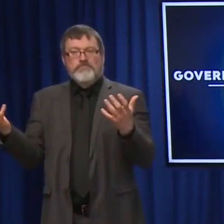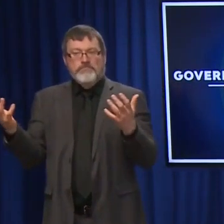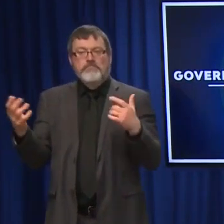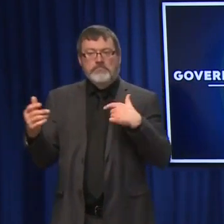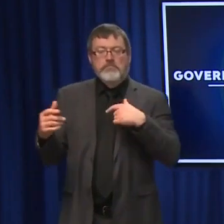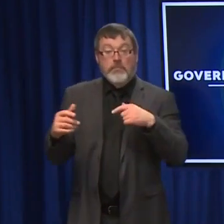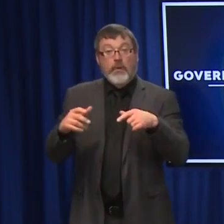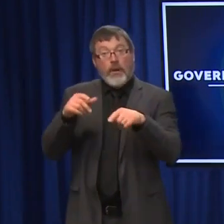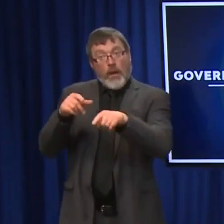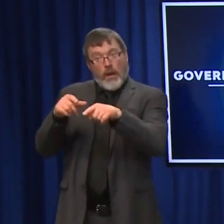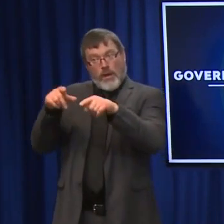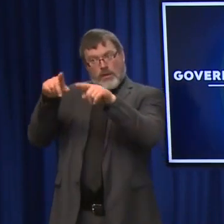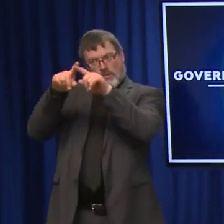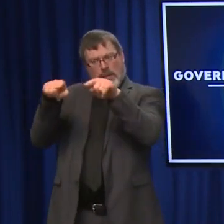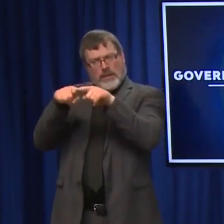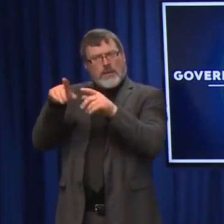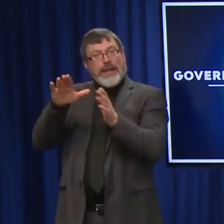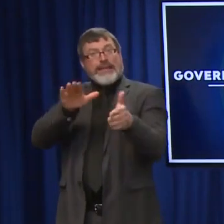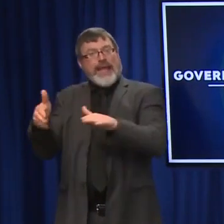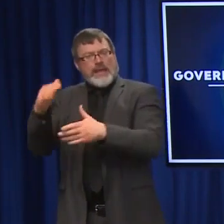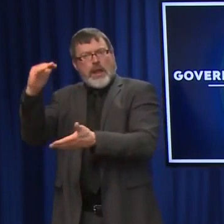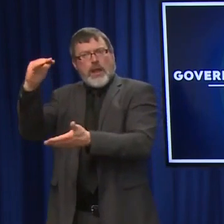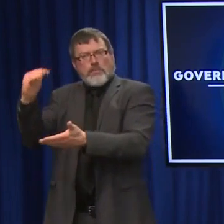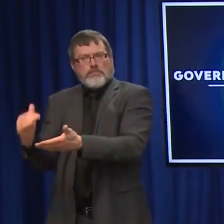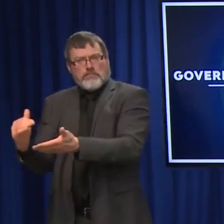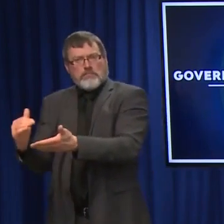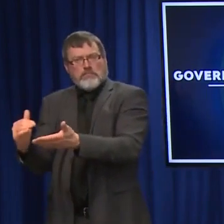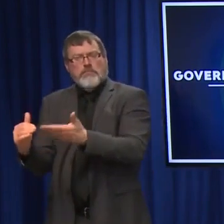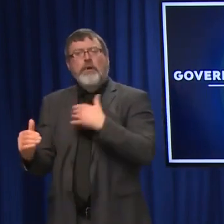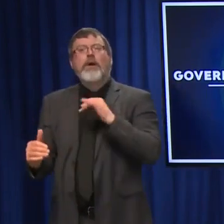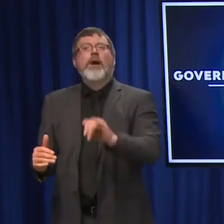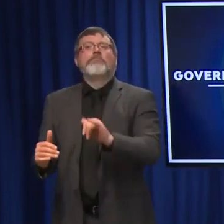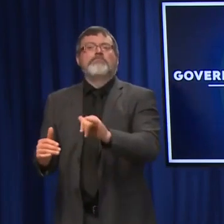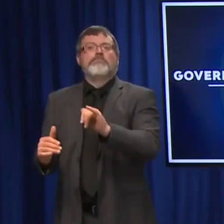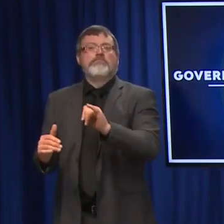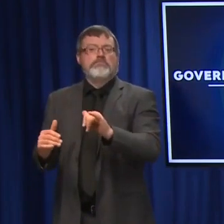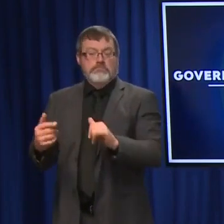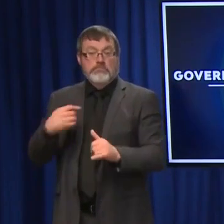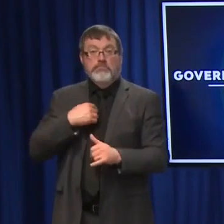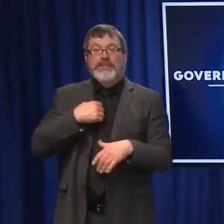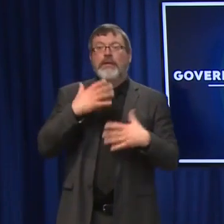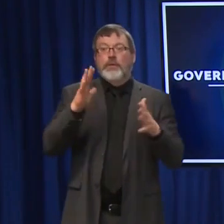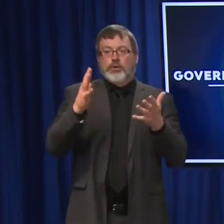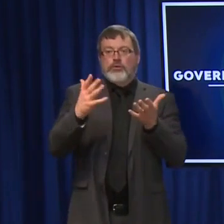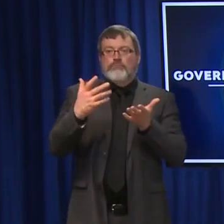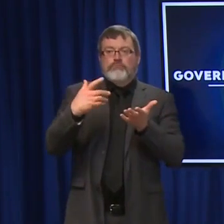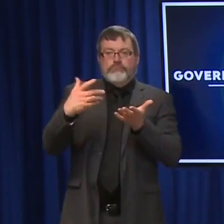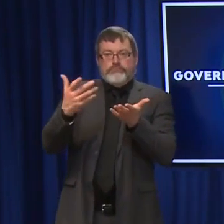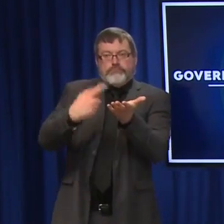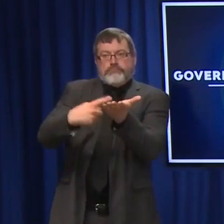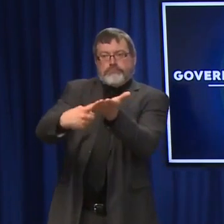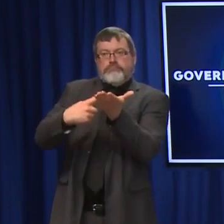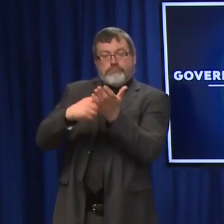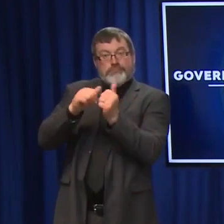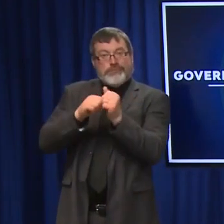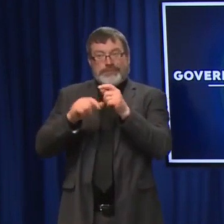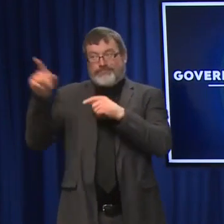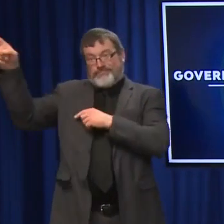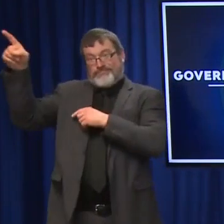quite sure what Omicron is going to bring. I was on the phone with Dr. Fauci and a lot of other governors yesterday talking about Omicron,